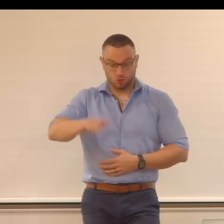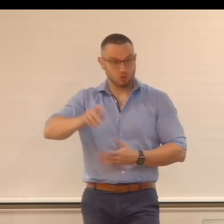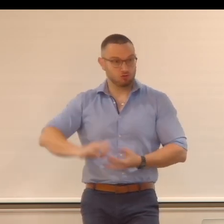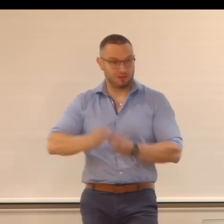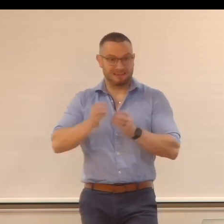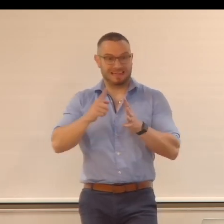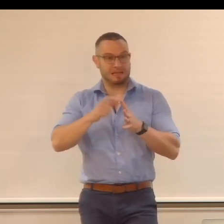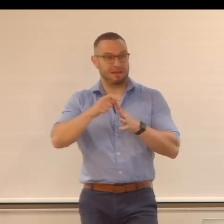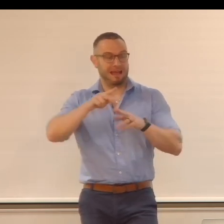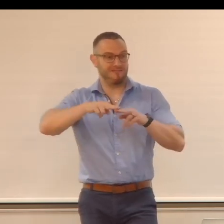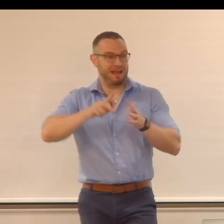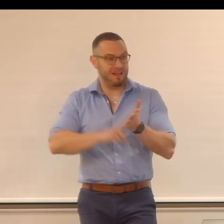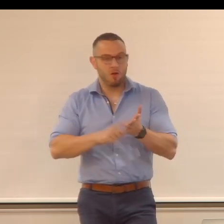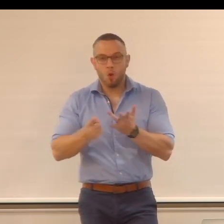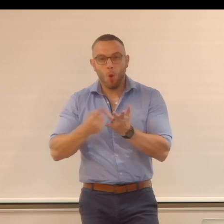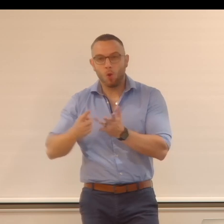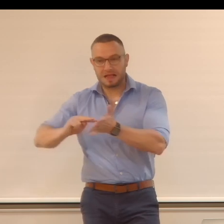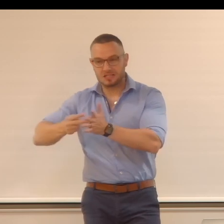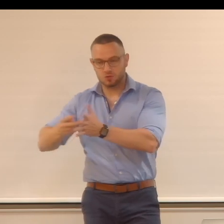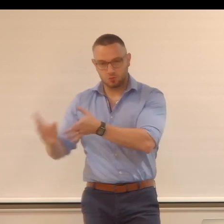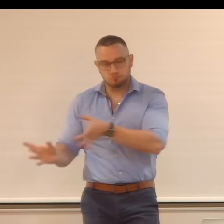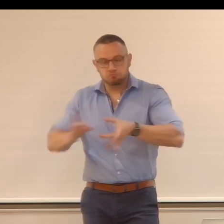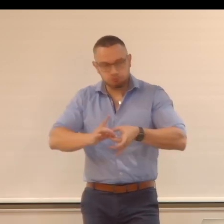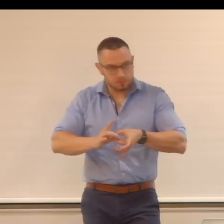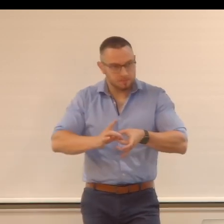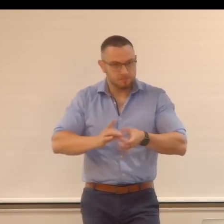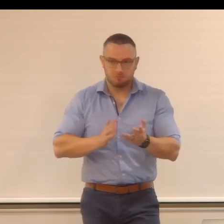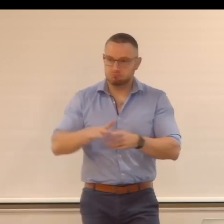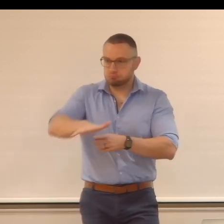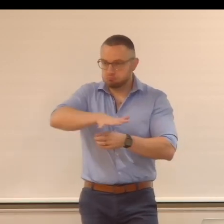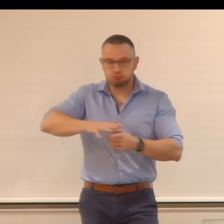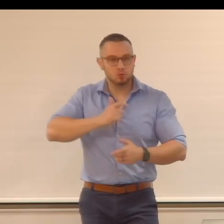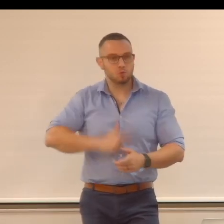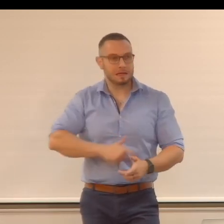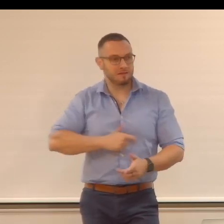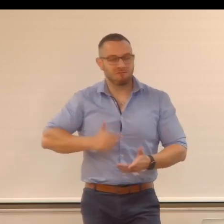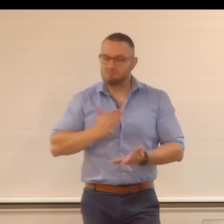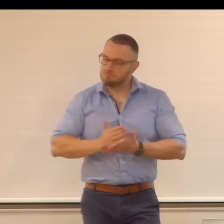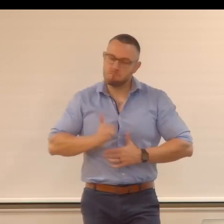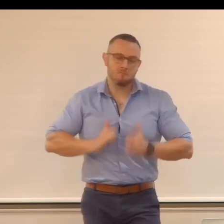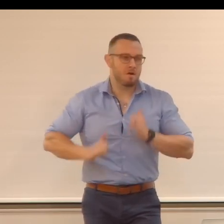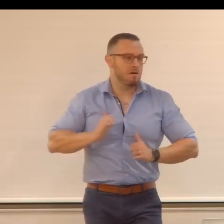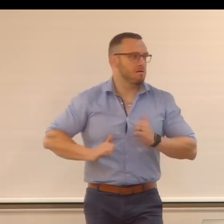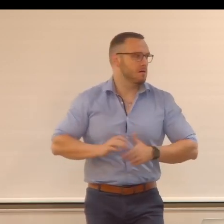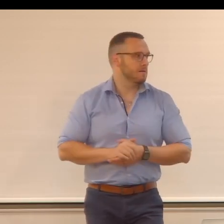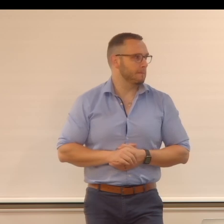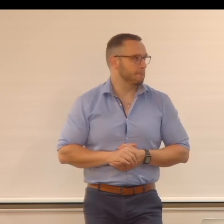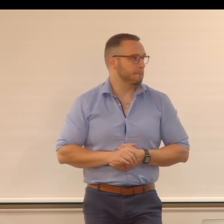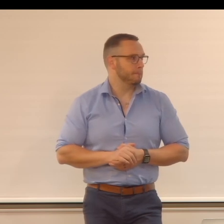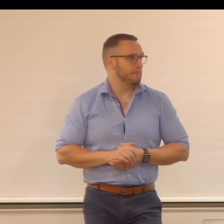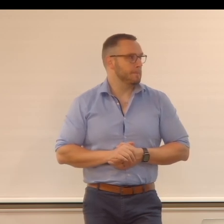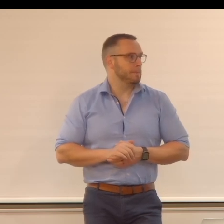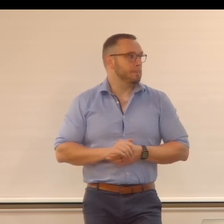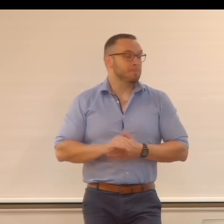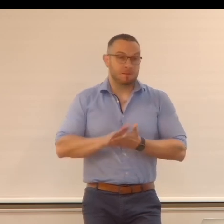EPFL with other institutes around Switzerland. Very proud of that. That helped